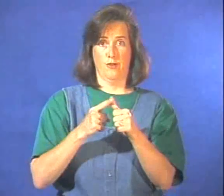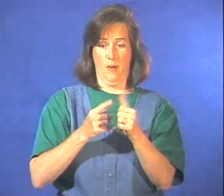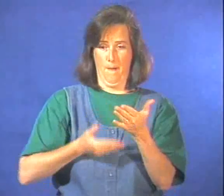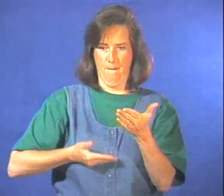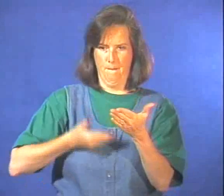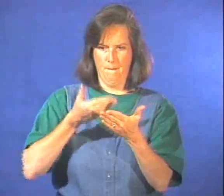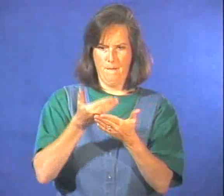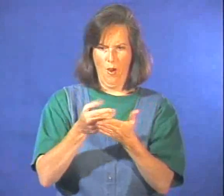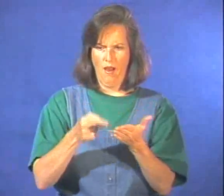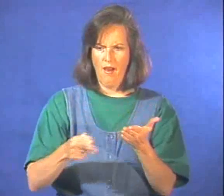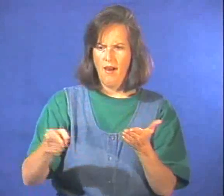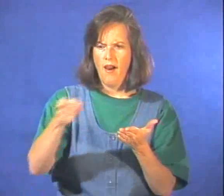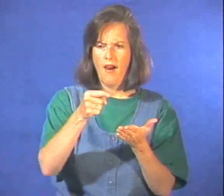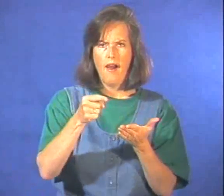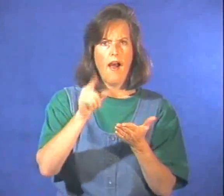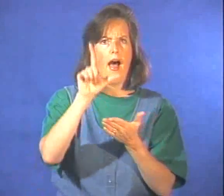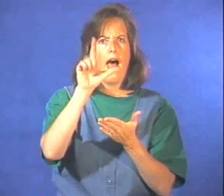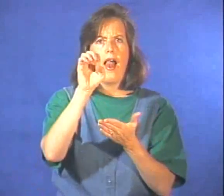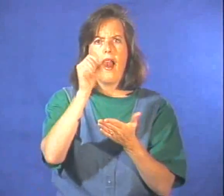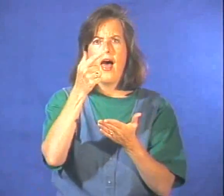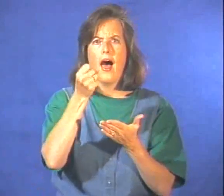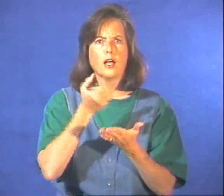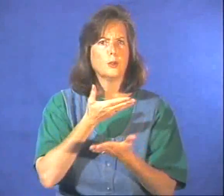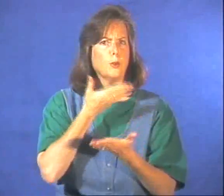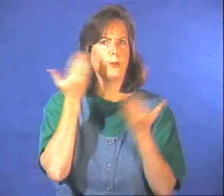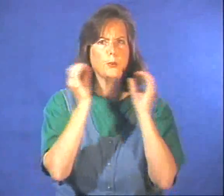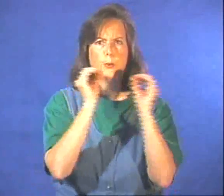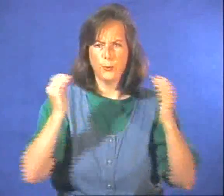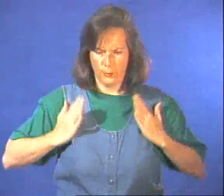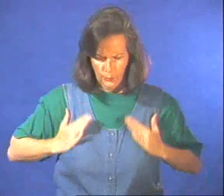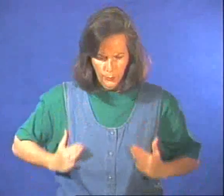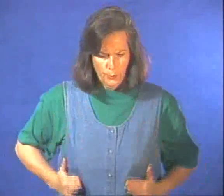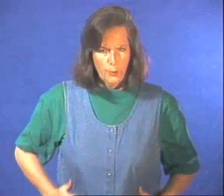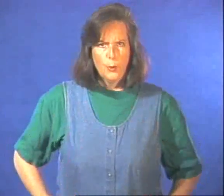At first, amphibians have no legs of any kind.